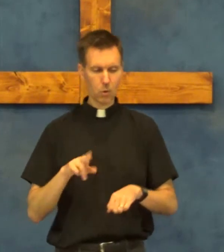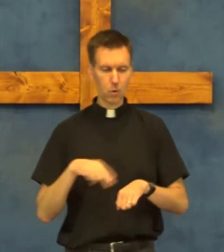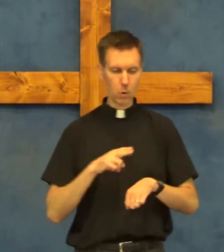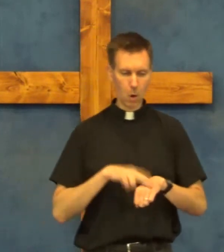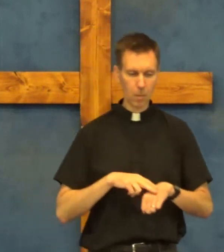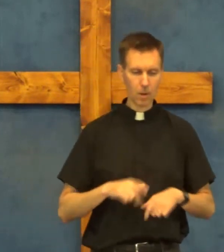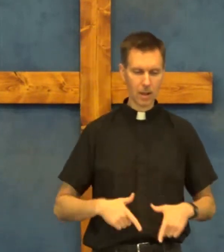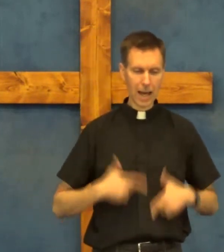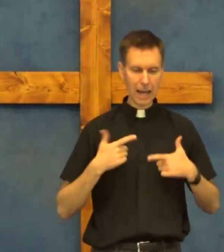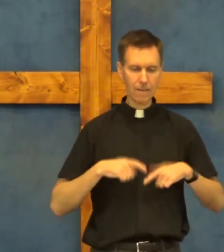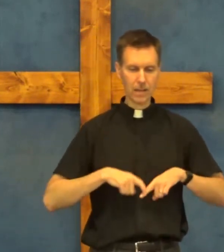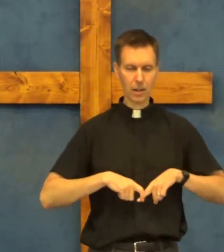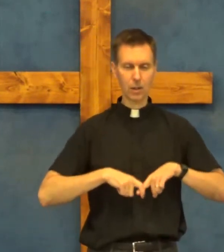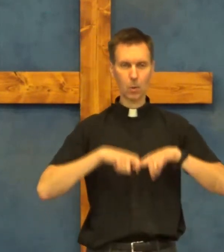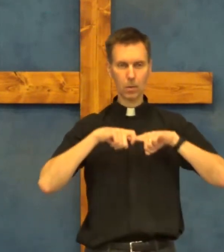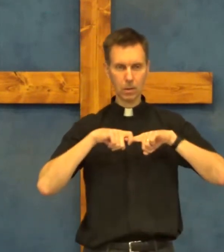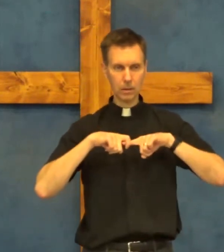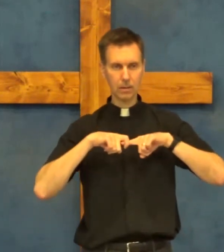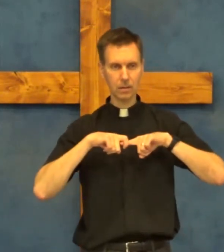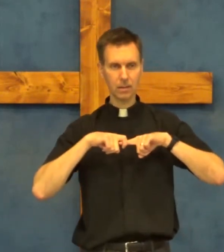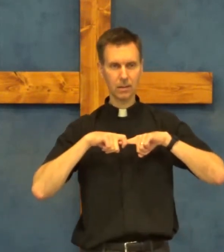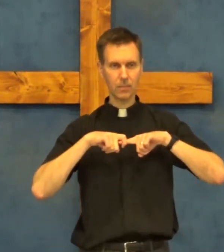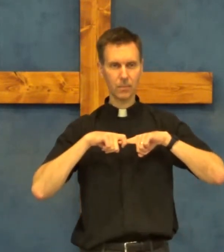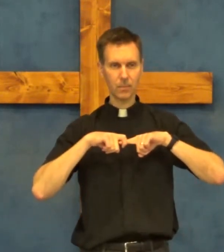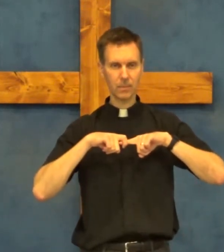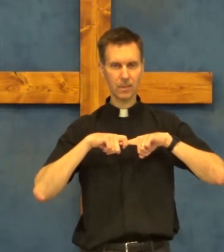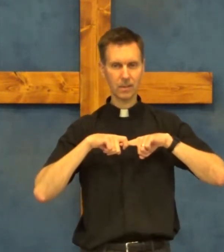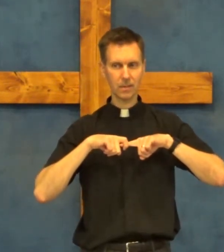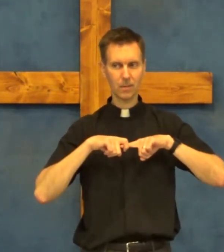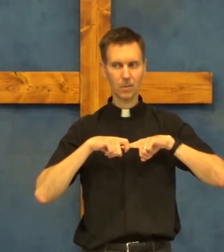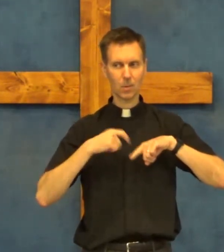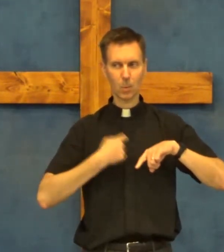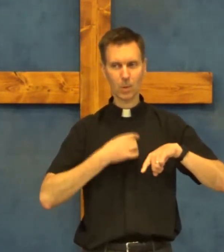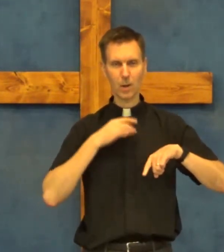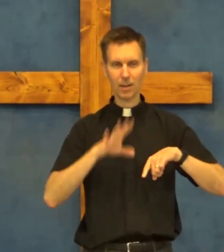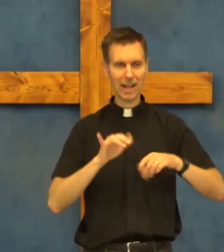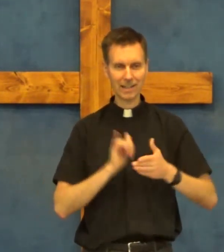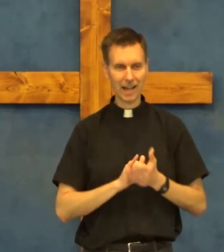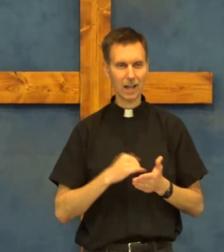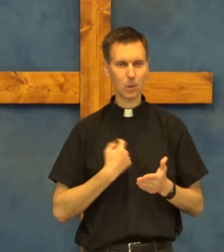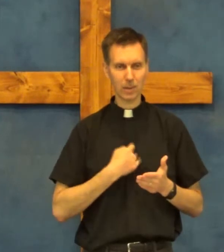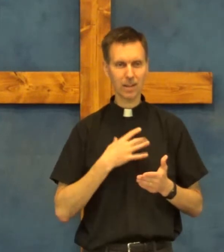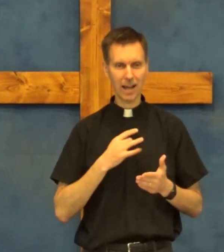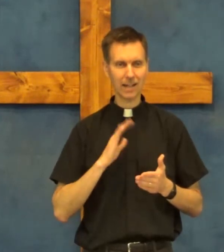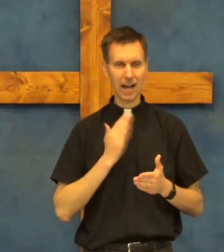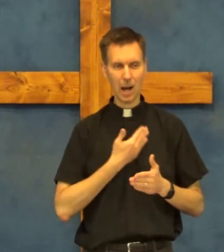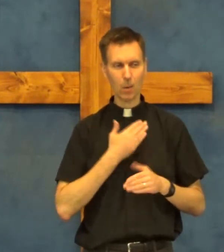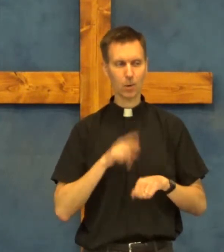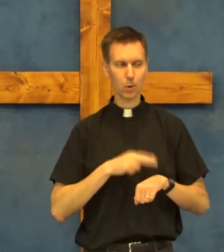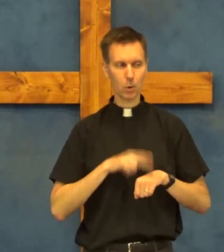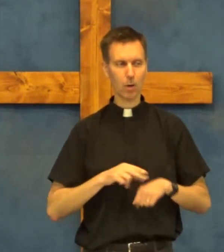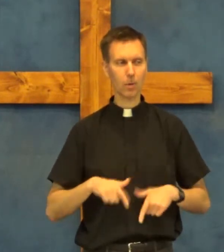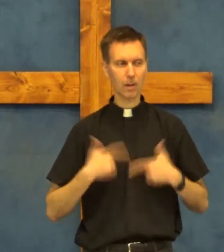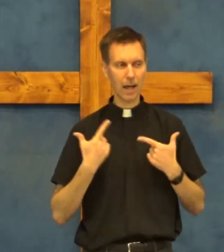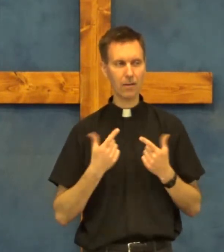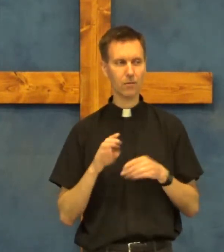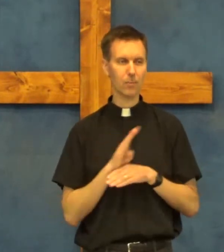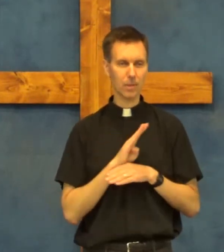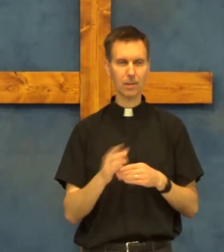normal life is on hold we don't like that we like our normal life busy